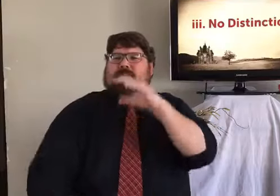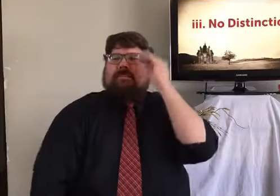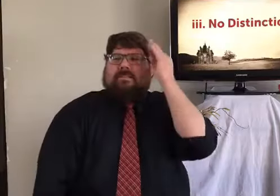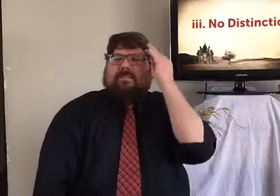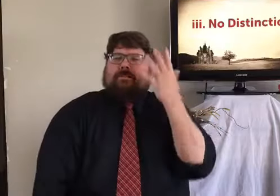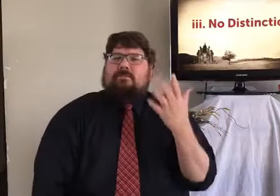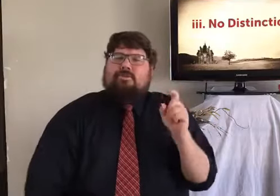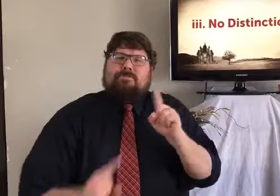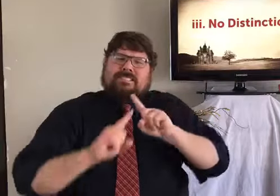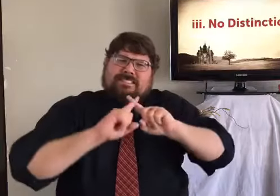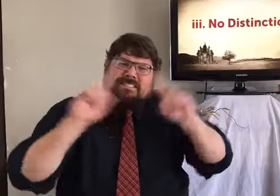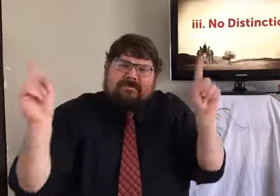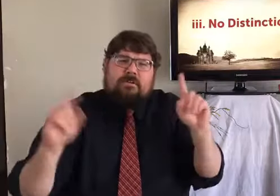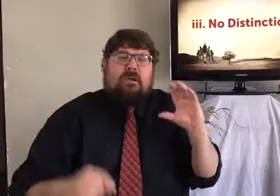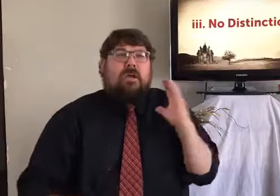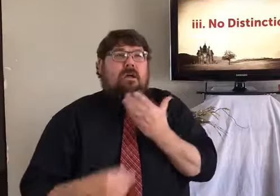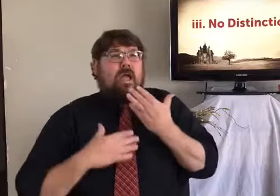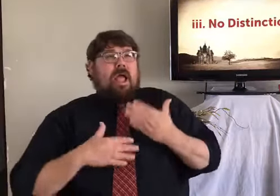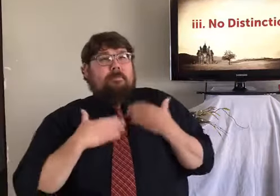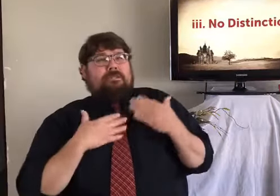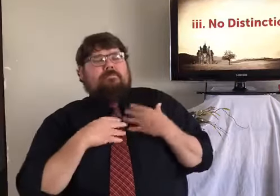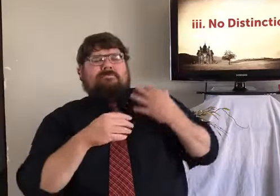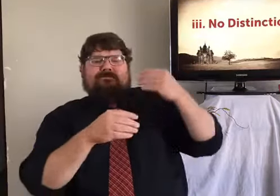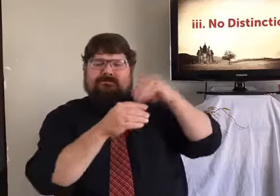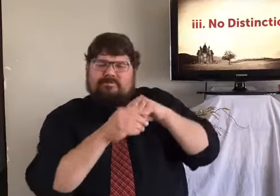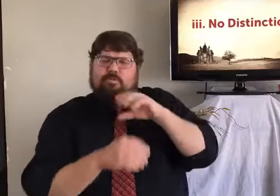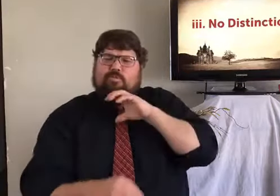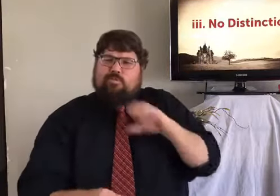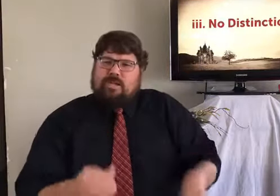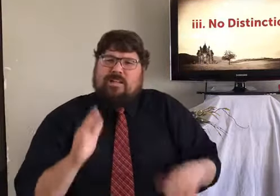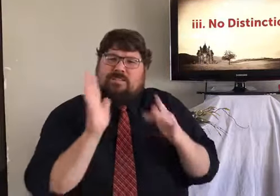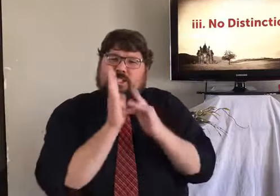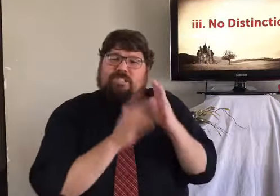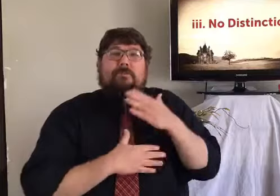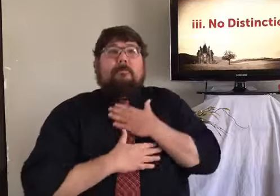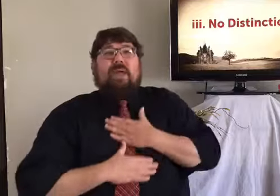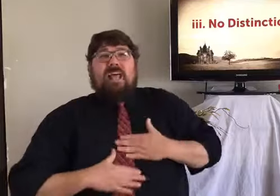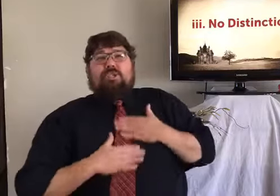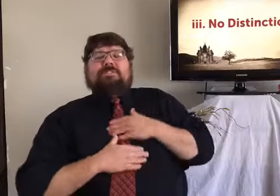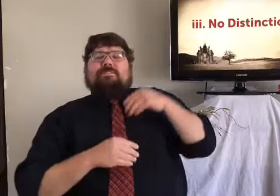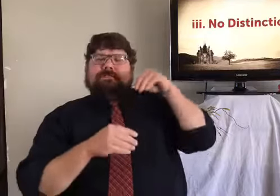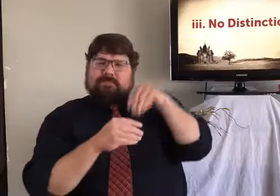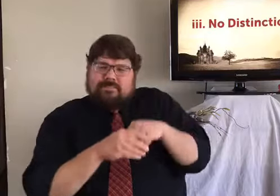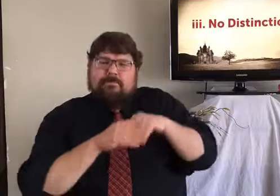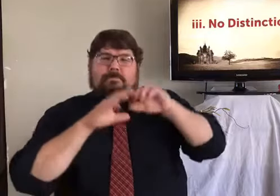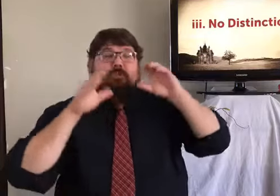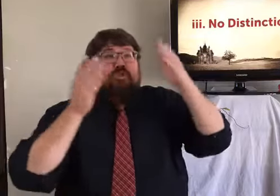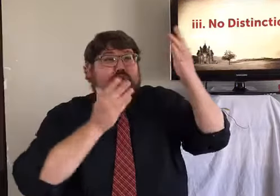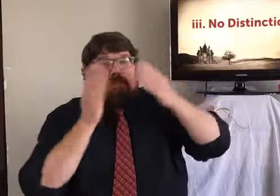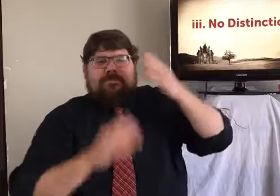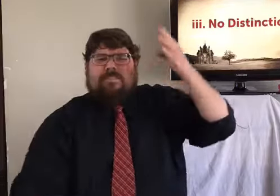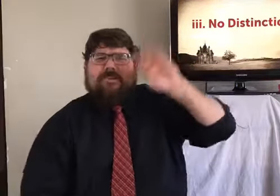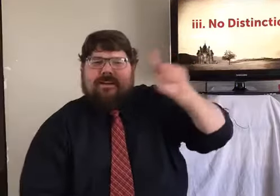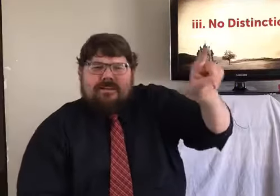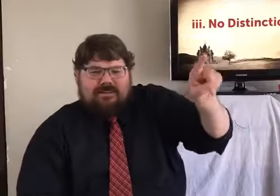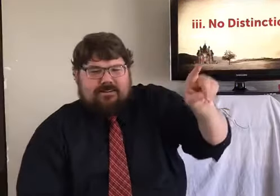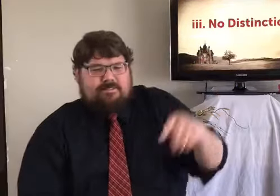Christians are to be different than the world. Be different in their way of thinking. Our happiness is in Christ Jesus. Our pleasure